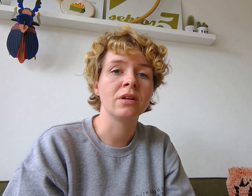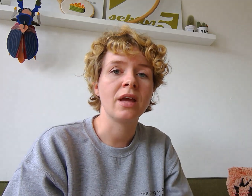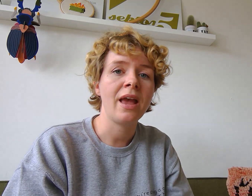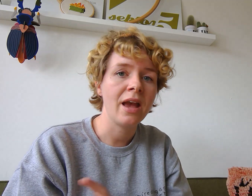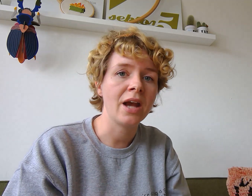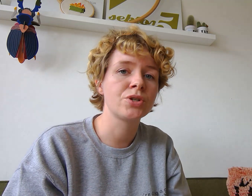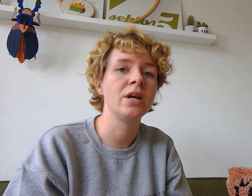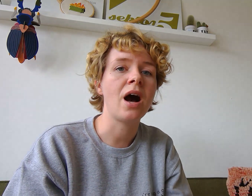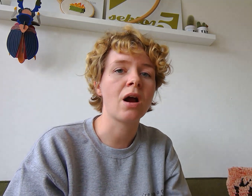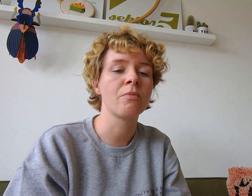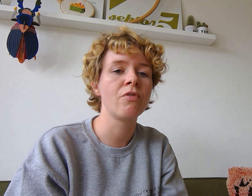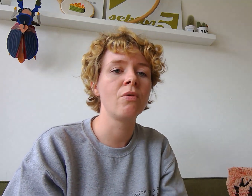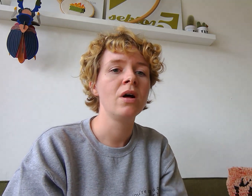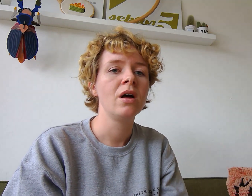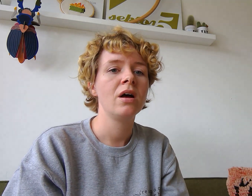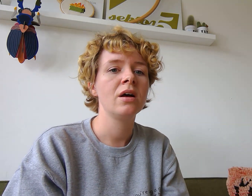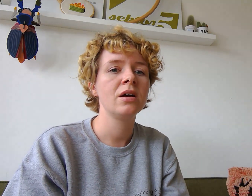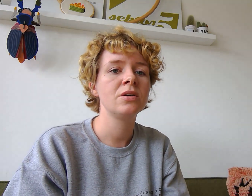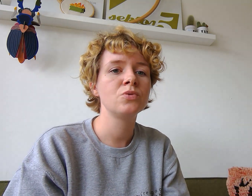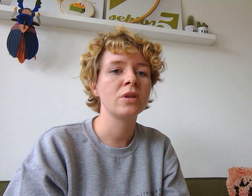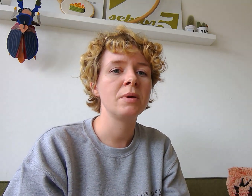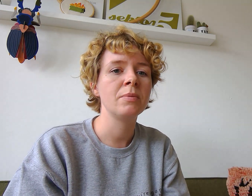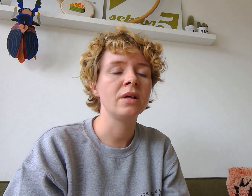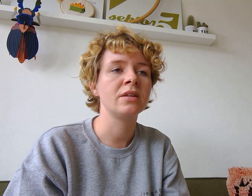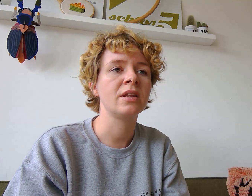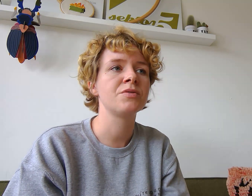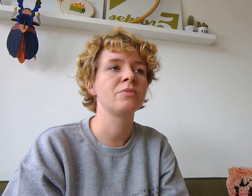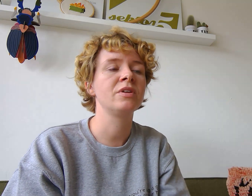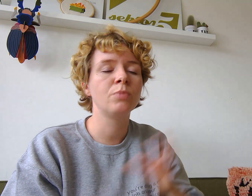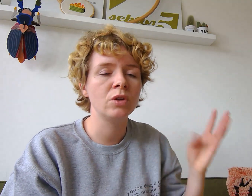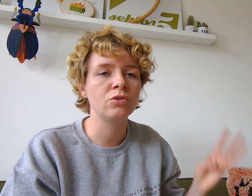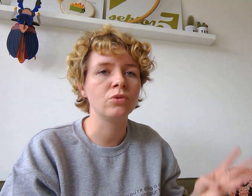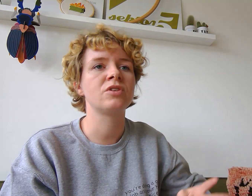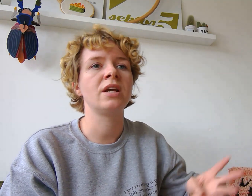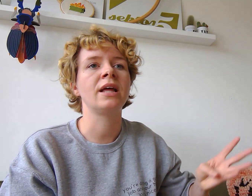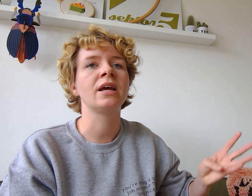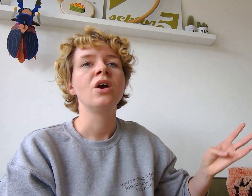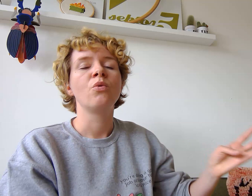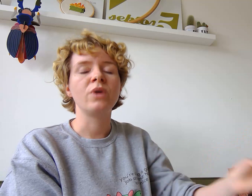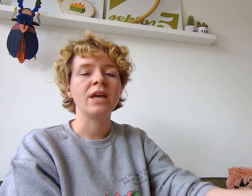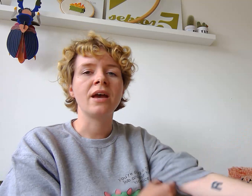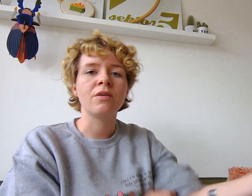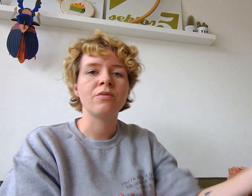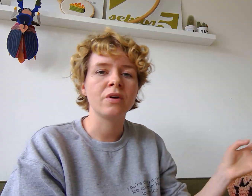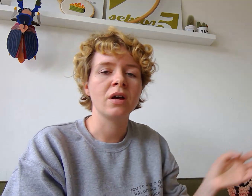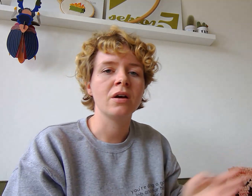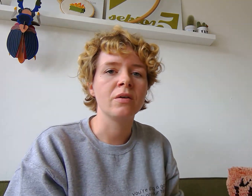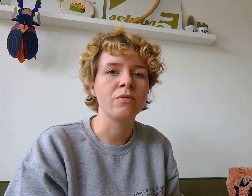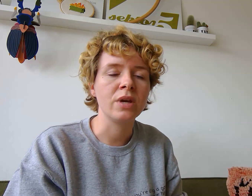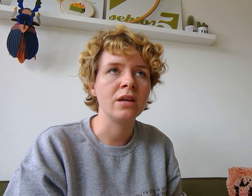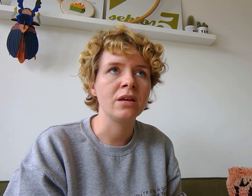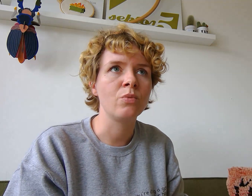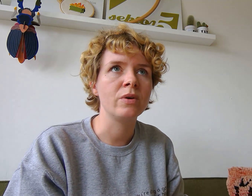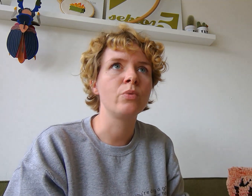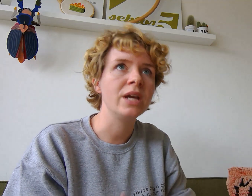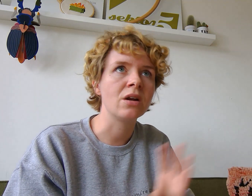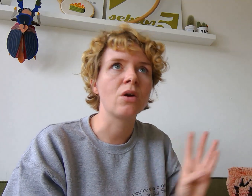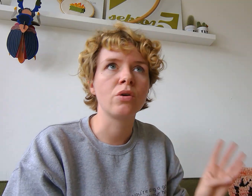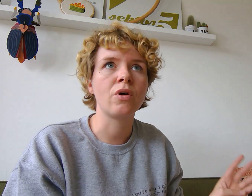actually harmful to other people. And they have something to point to and say, like, we have, we, we in our code of